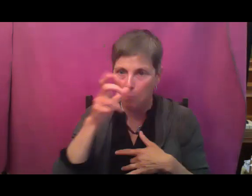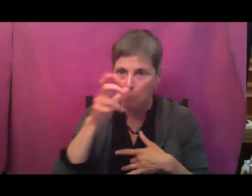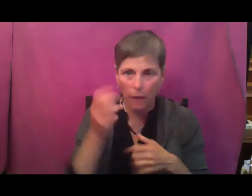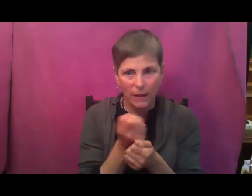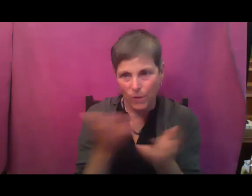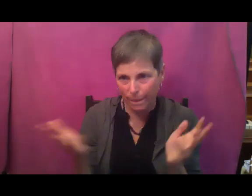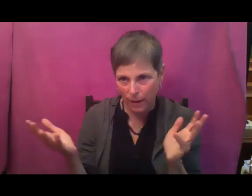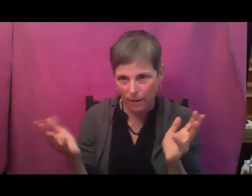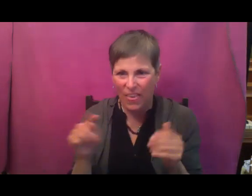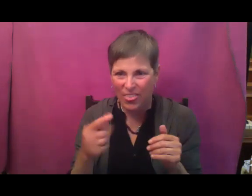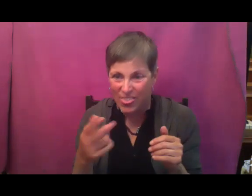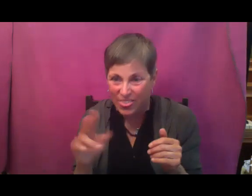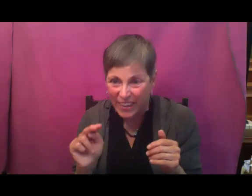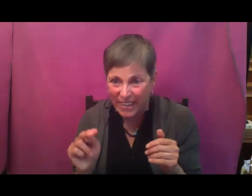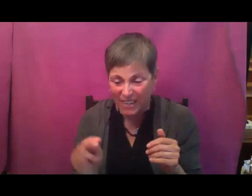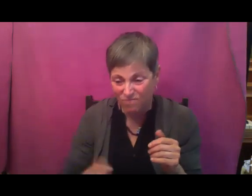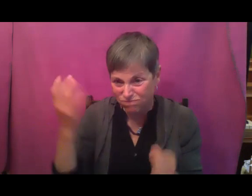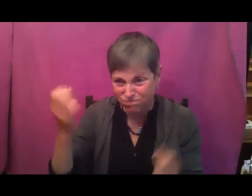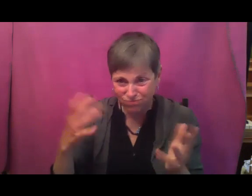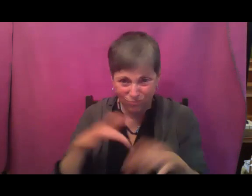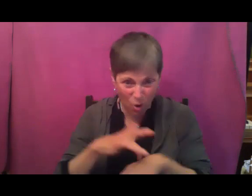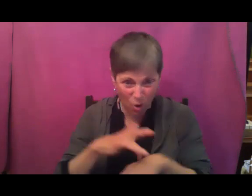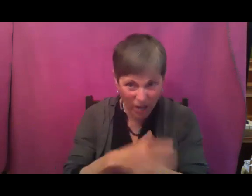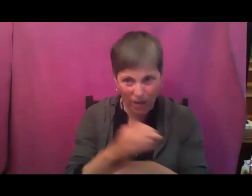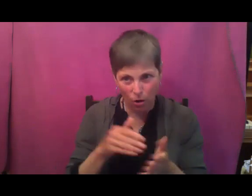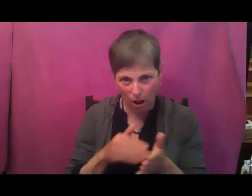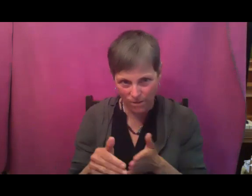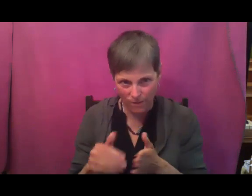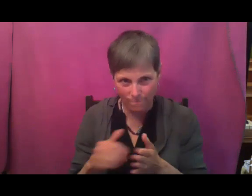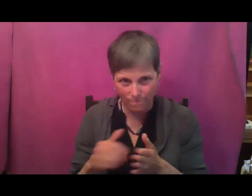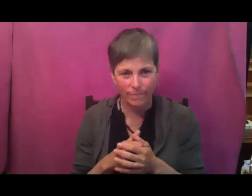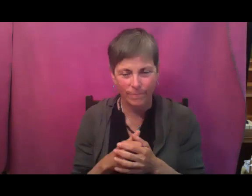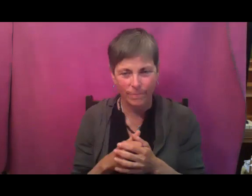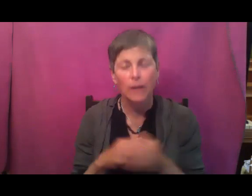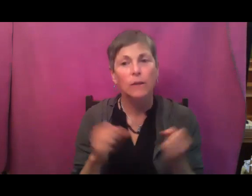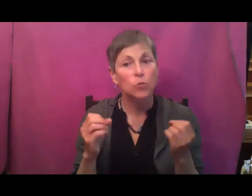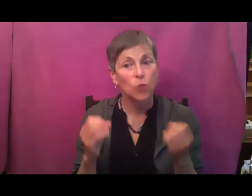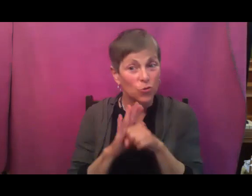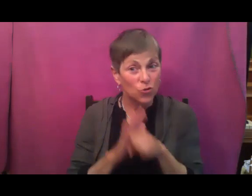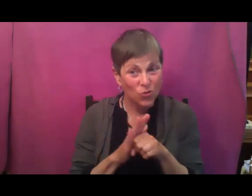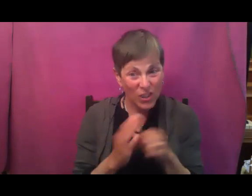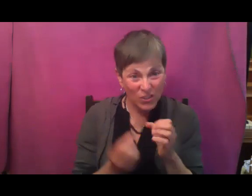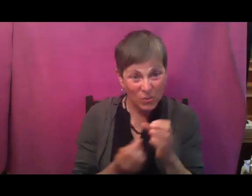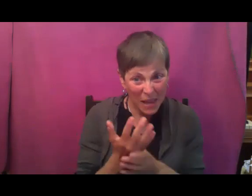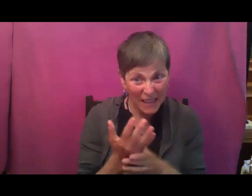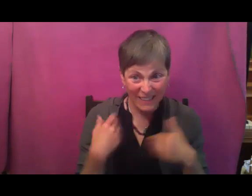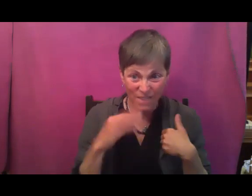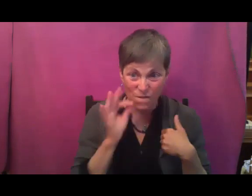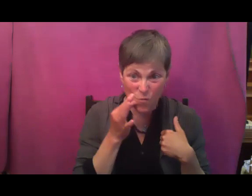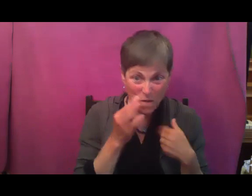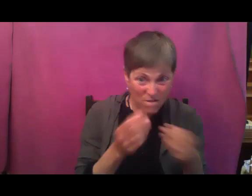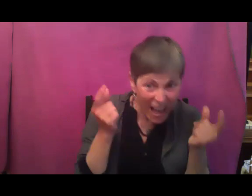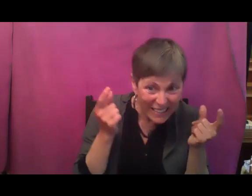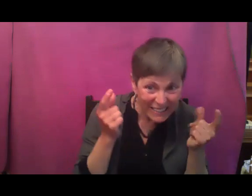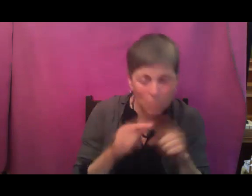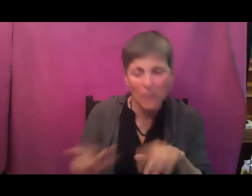often. Also stressed old transplants tend to fruit earlier, but also die earlier because they're that much stressed. So